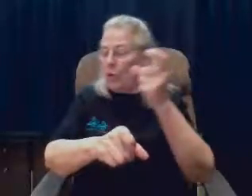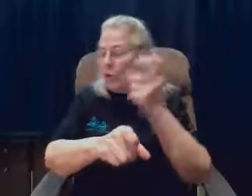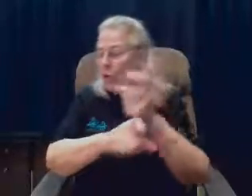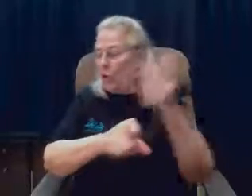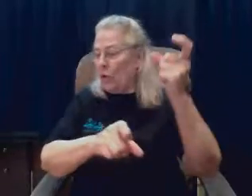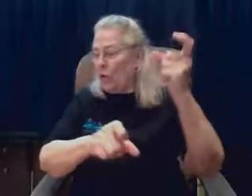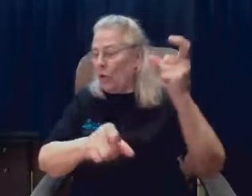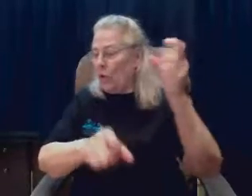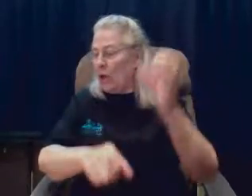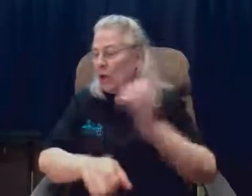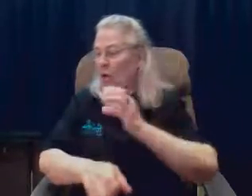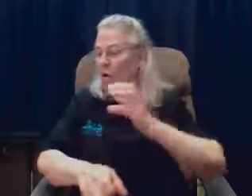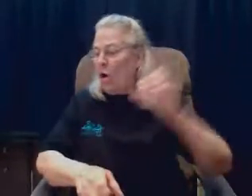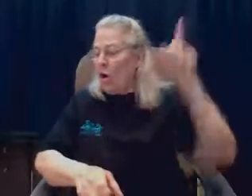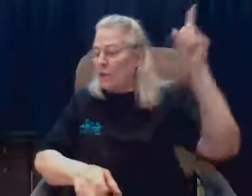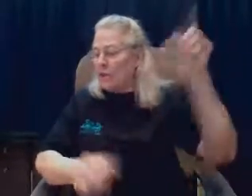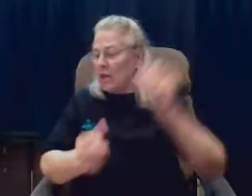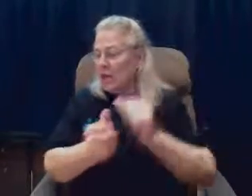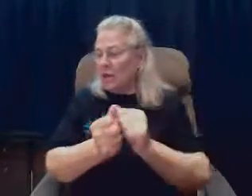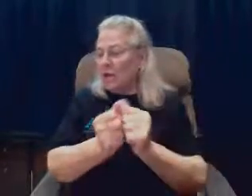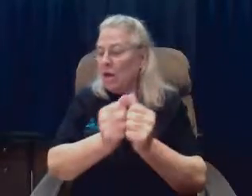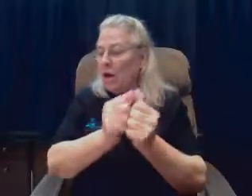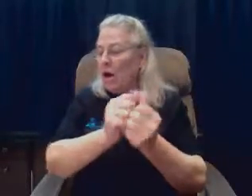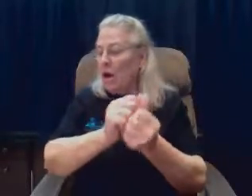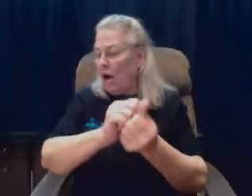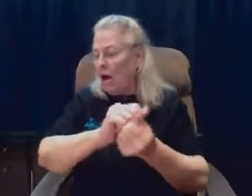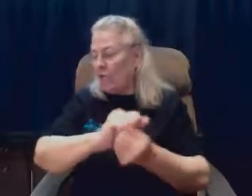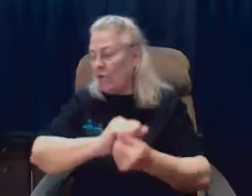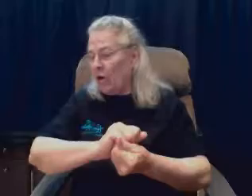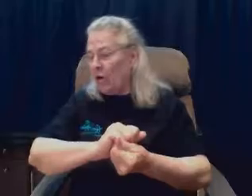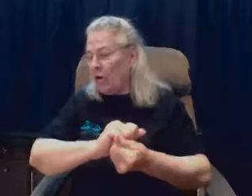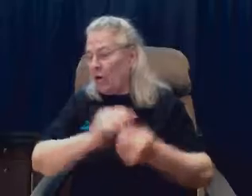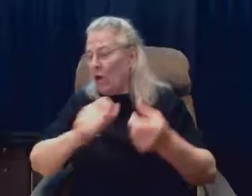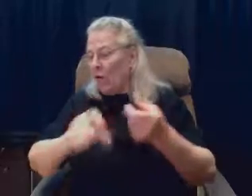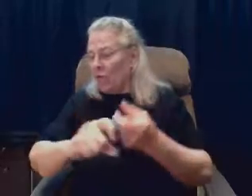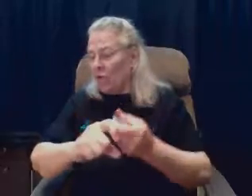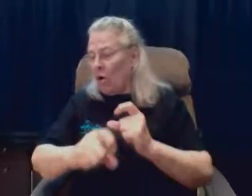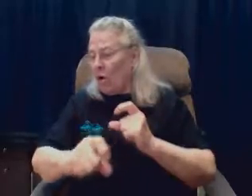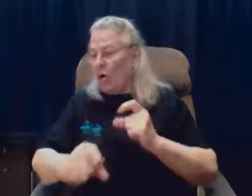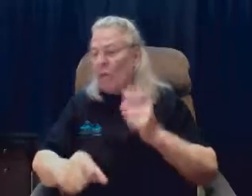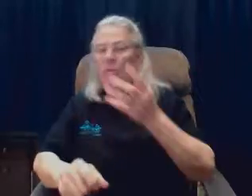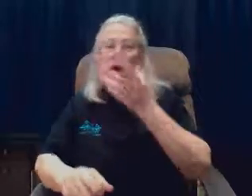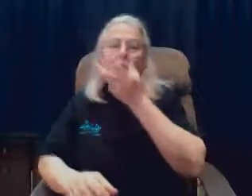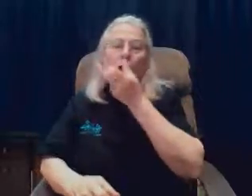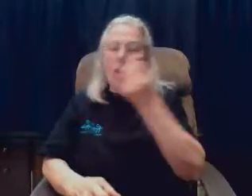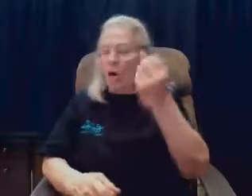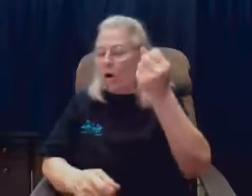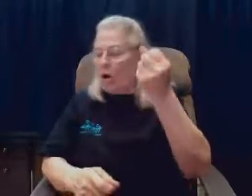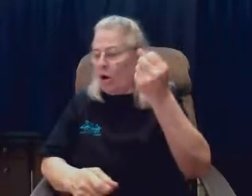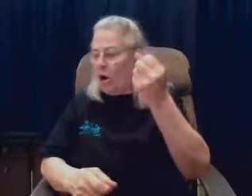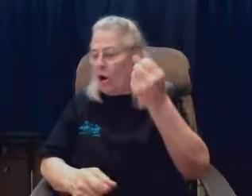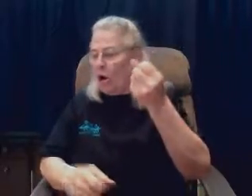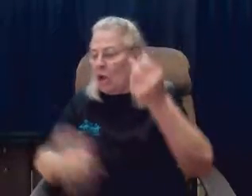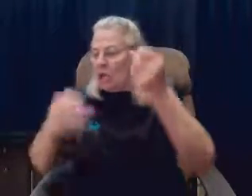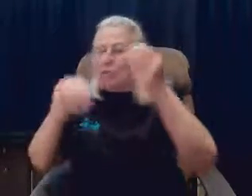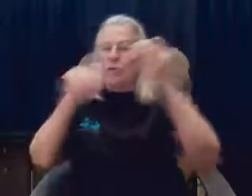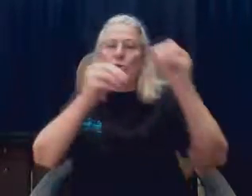cross He suffered From the curse To